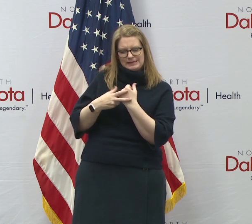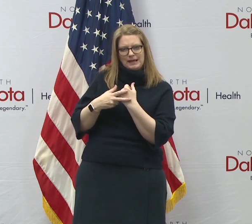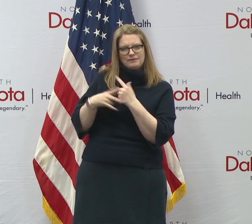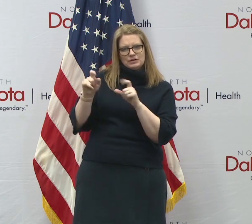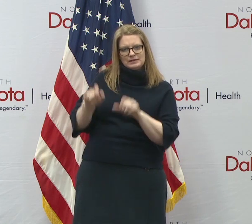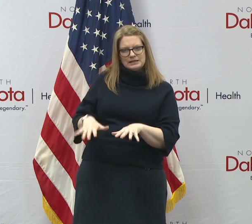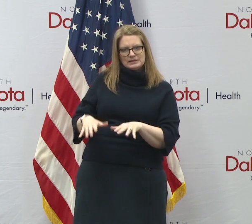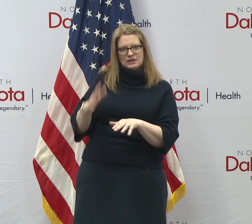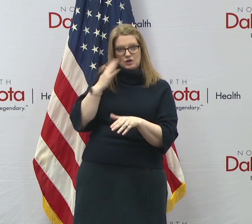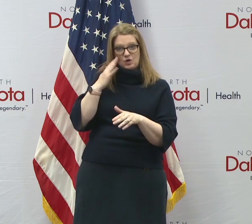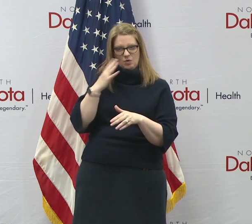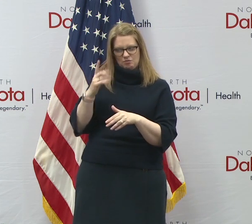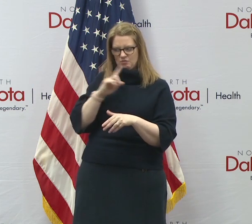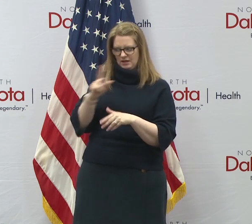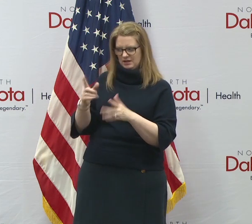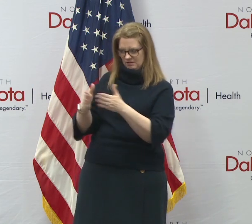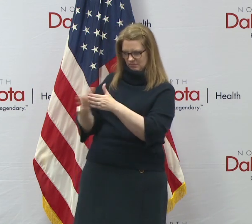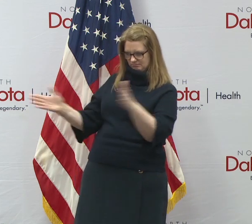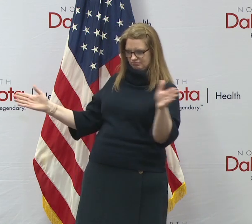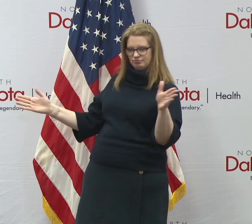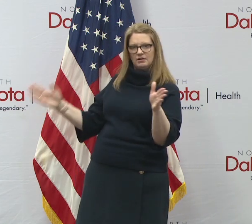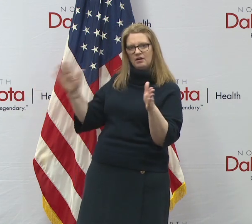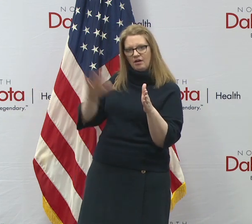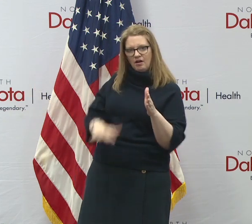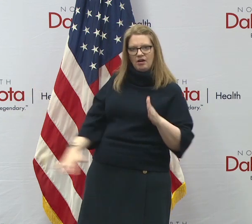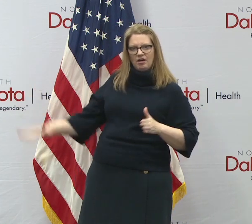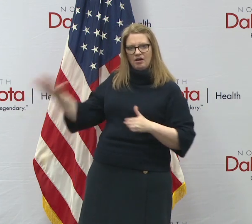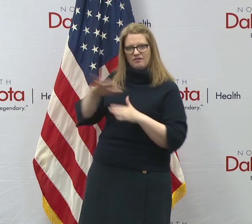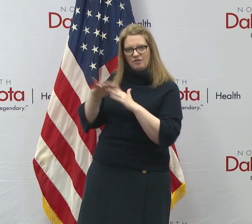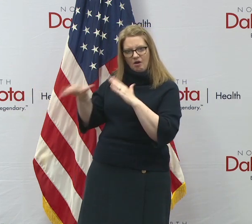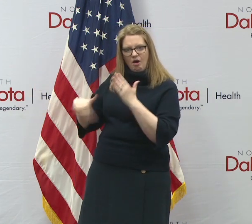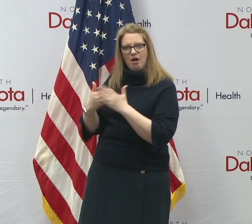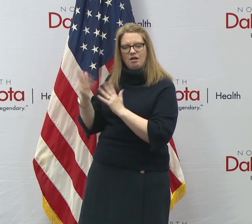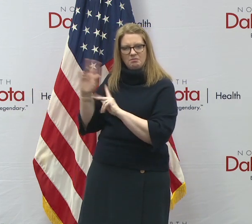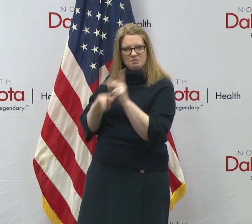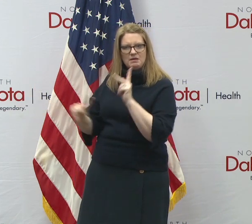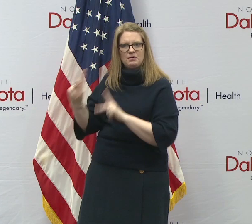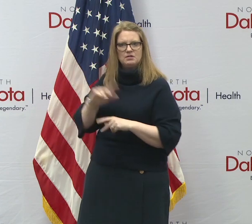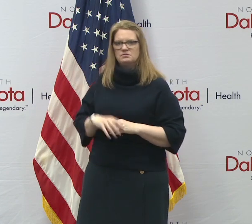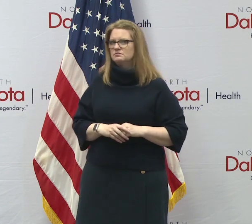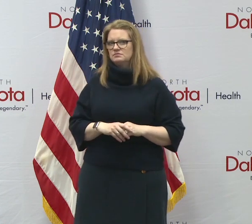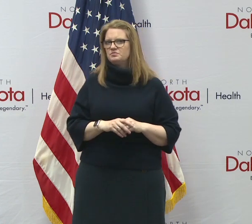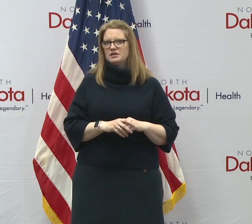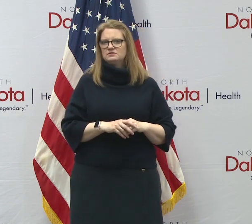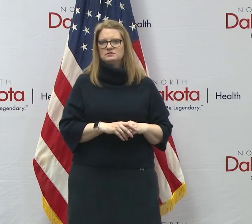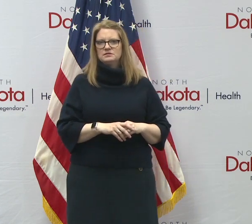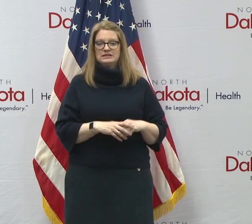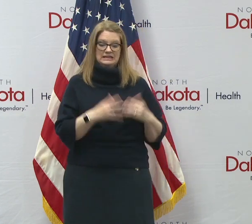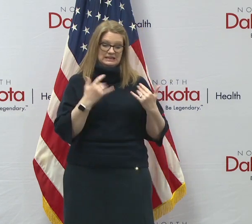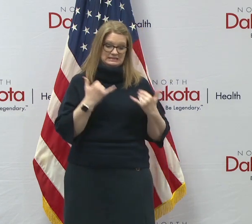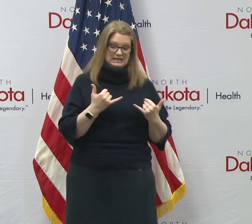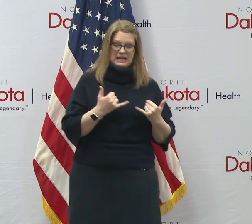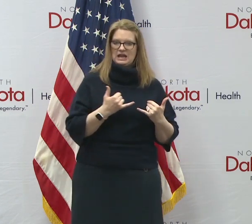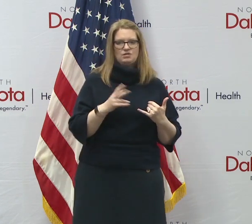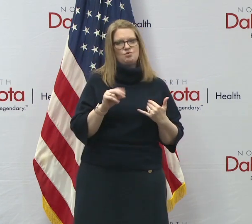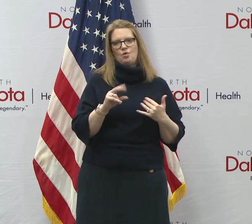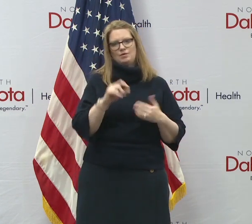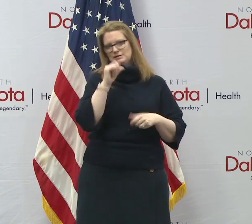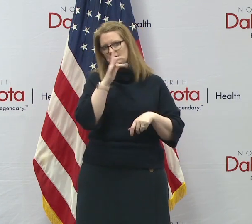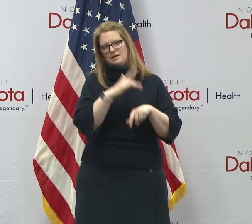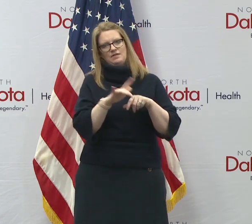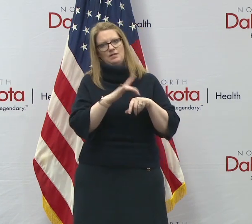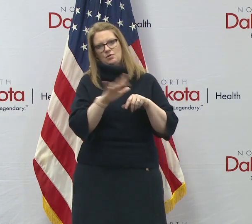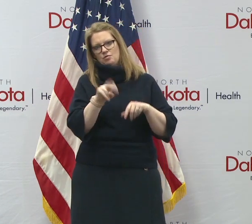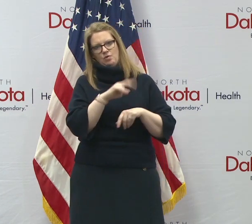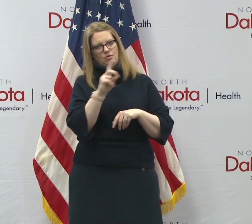you're doing the mass screening, uh, with a large volume. Uh, but we're going to see all of that, all that coming, but not here today, not, not available in North